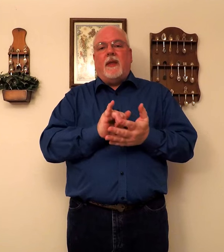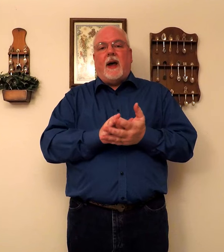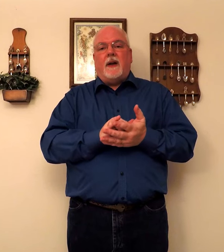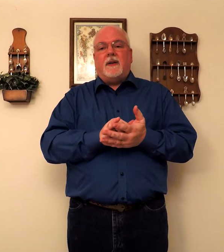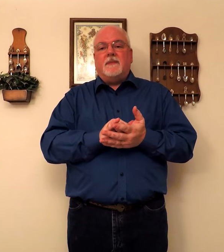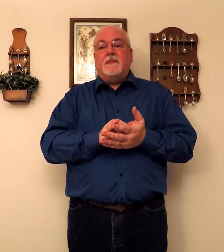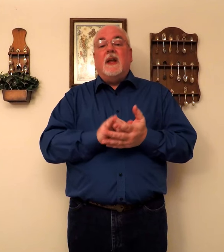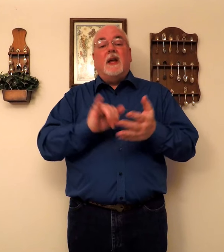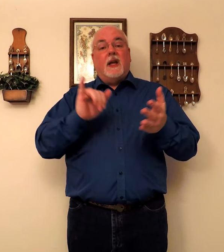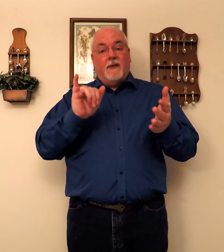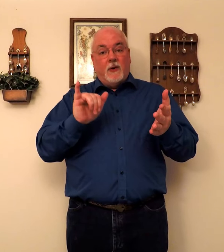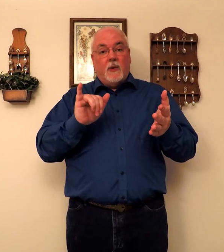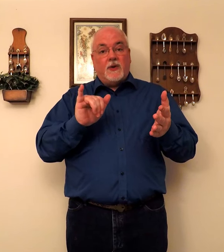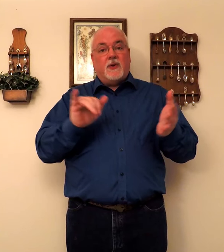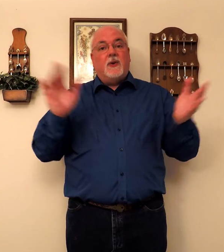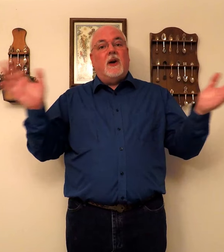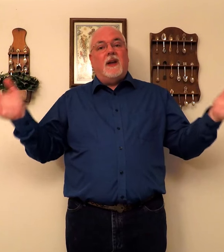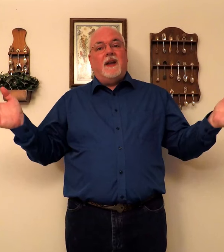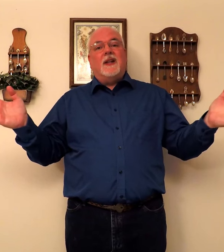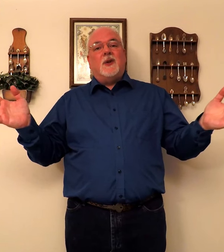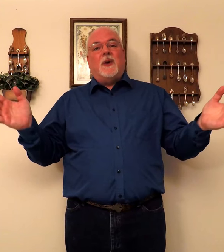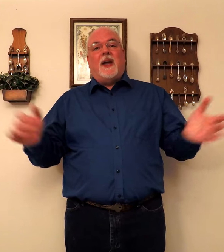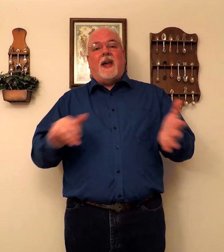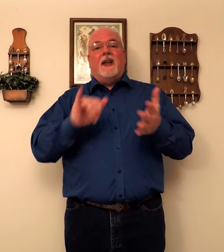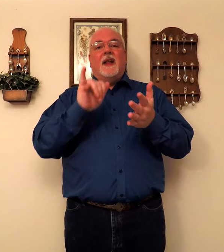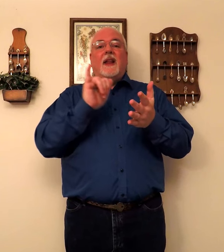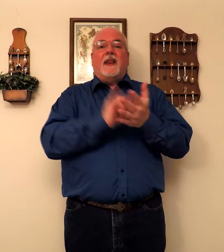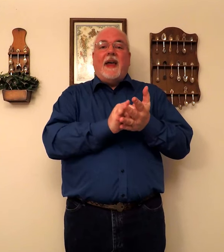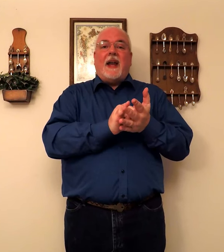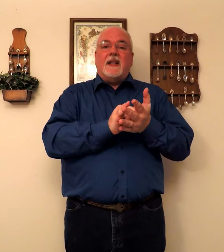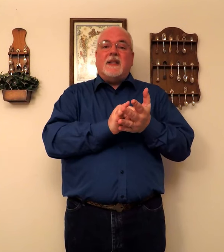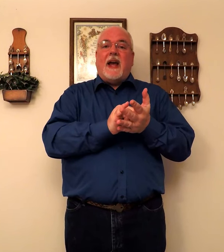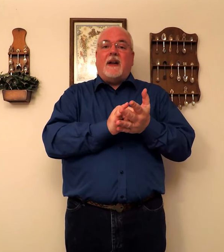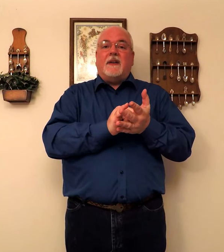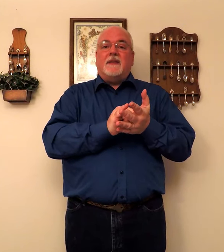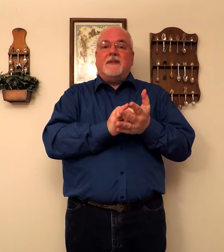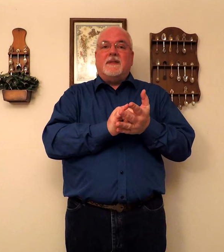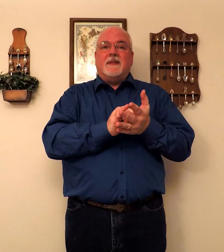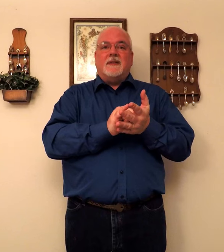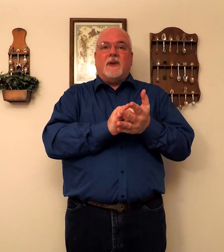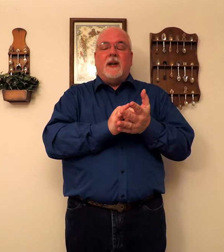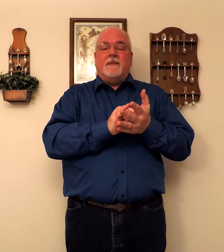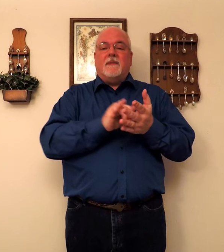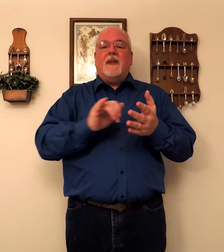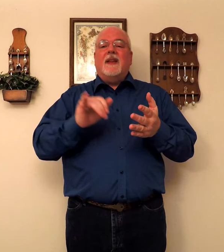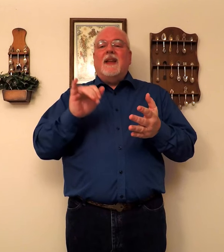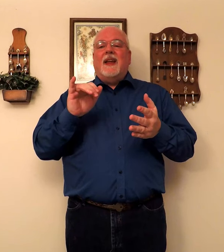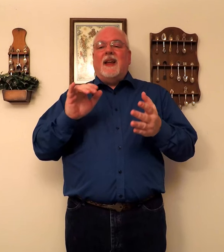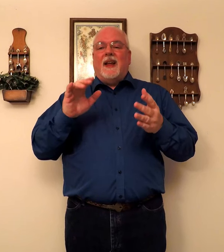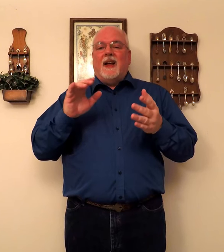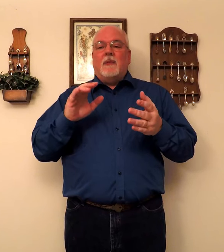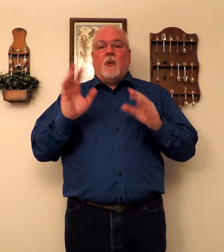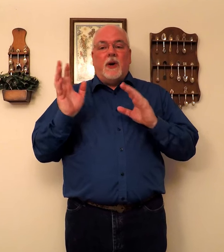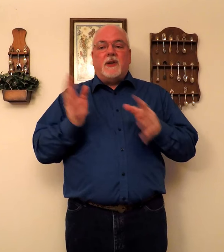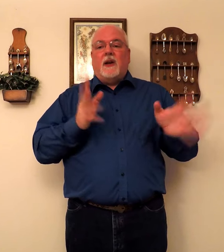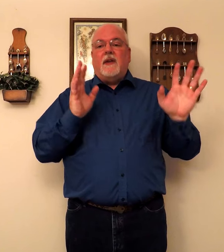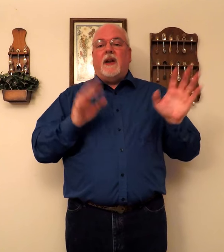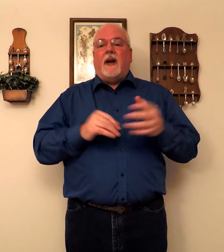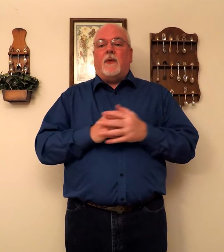that. If you wish to, again, it's okay. That is that. Right? But we're just going to leave it out